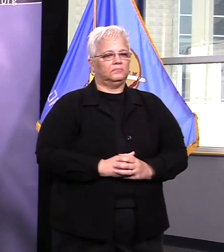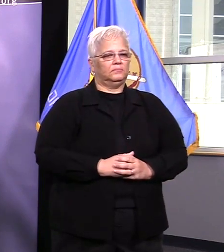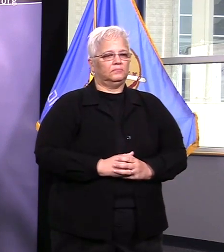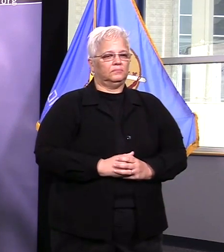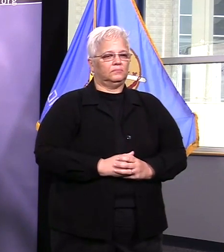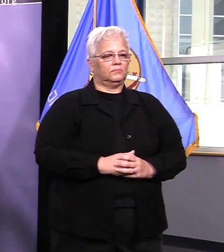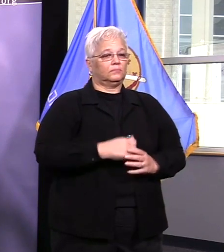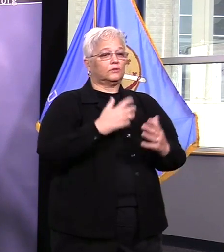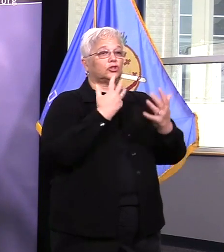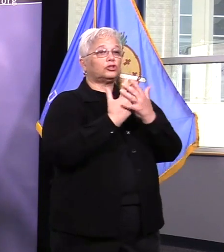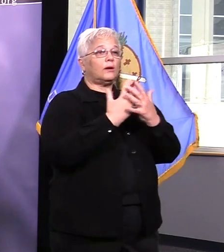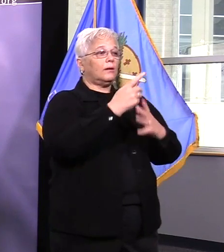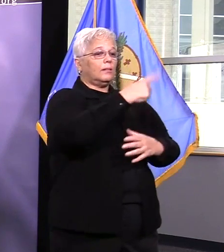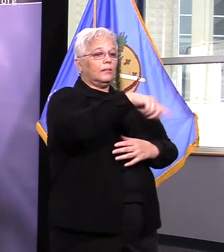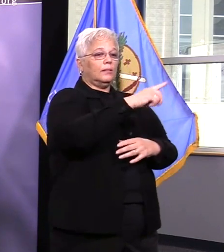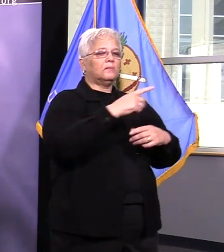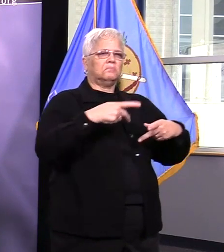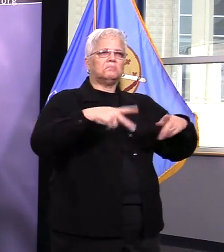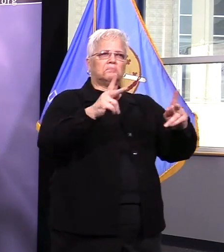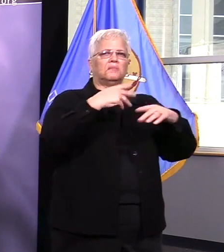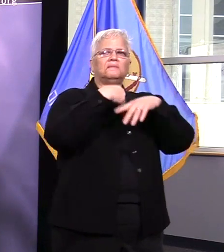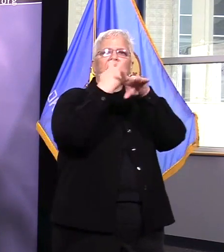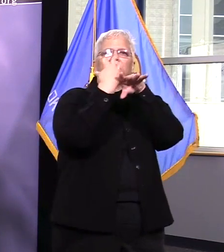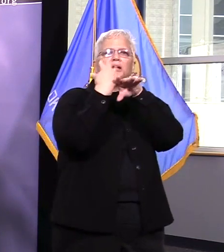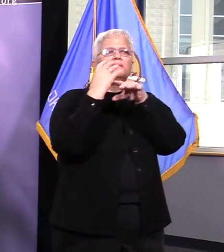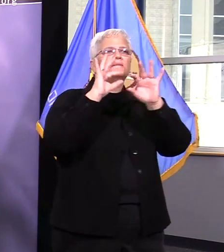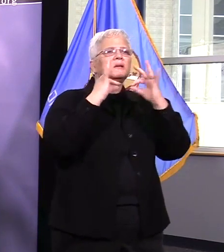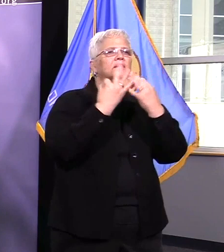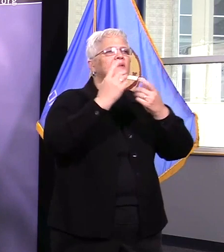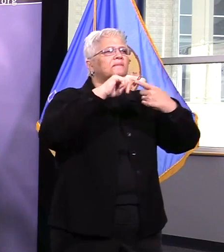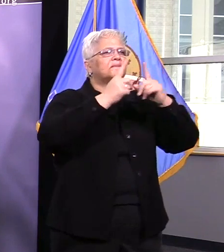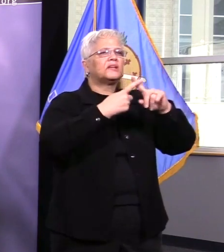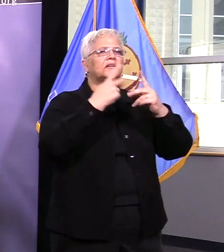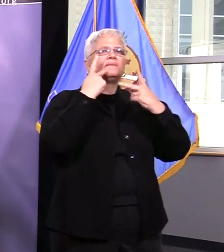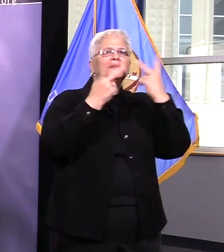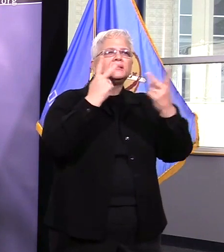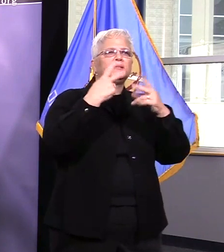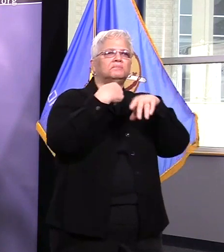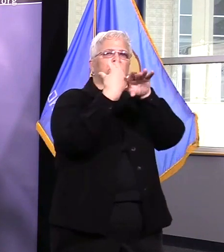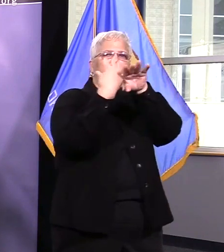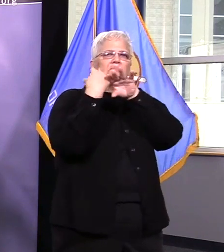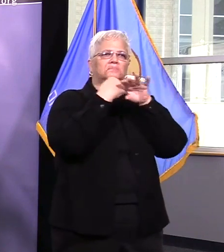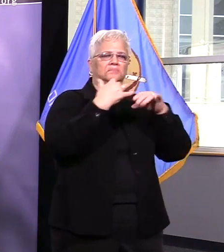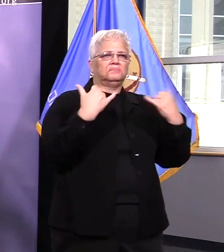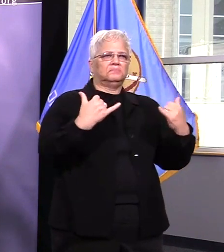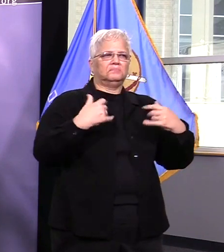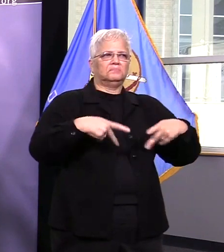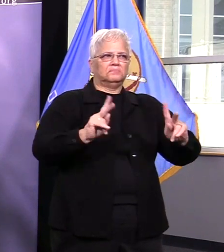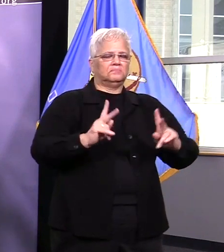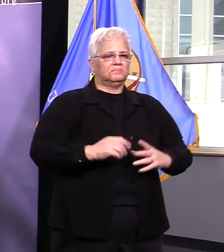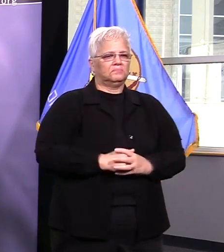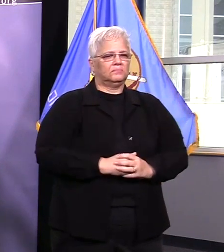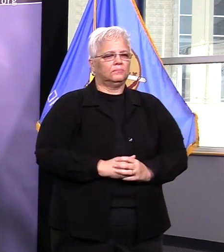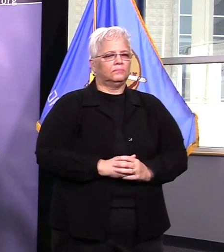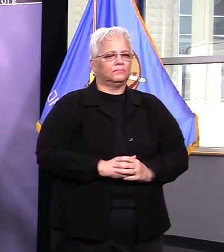video visitation per week per inmate we will announce the time frame in which these calls can be made as soon as we have worked out the details with our